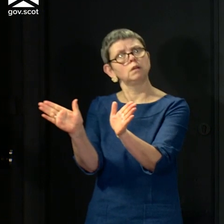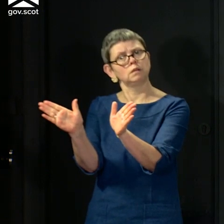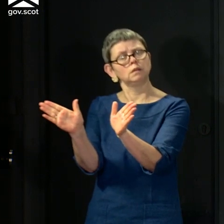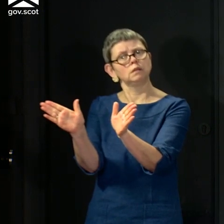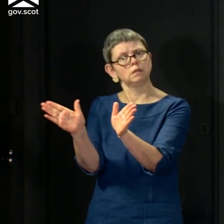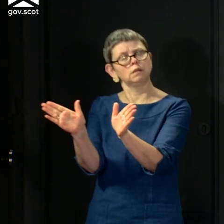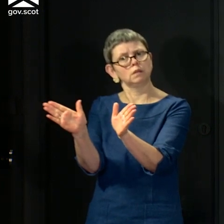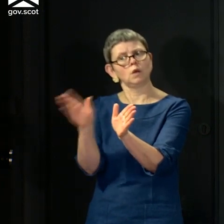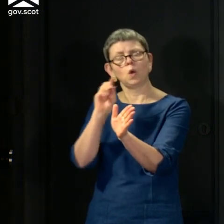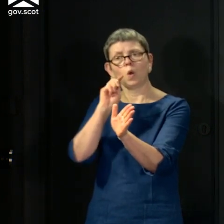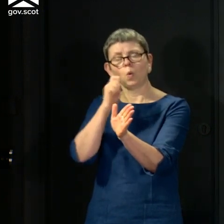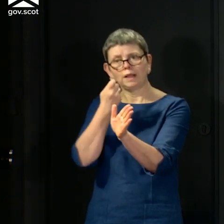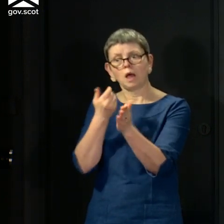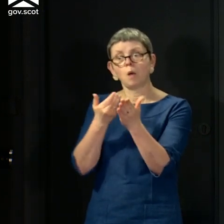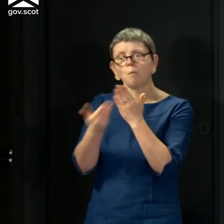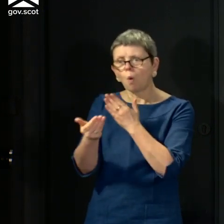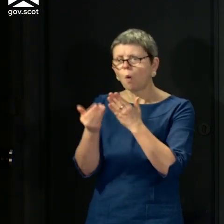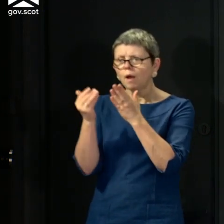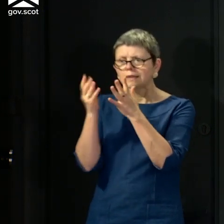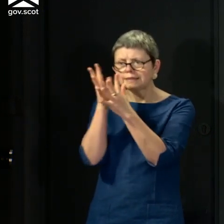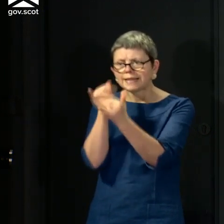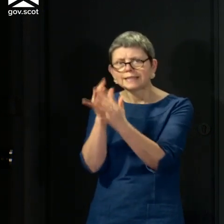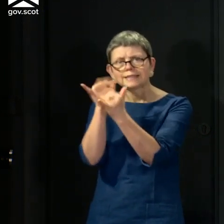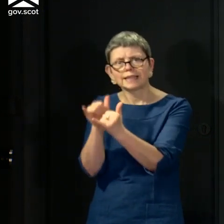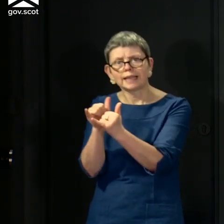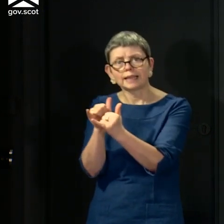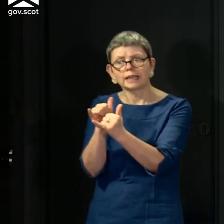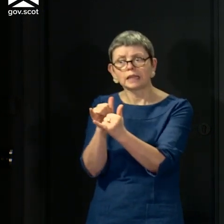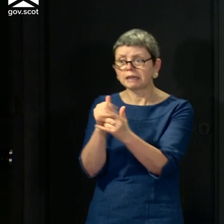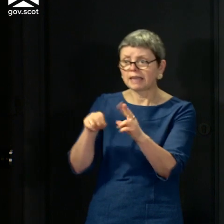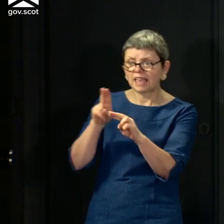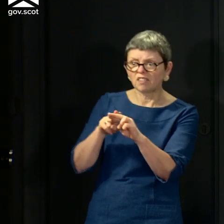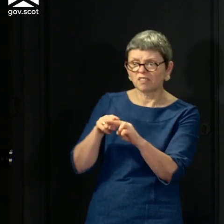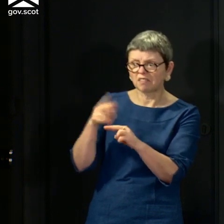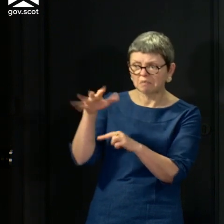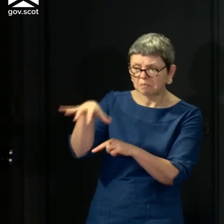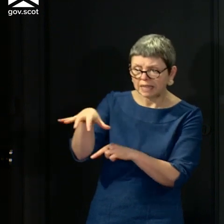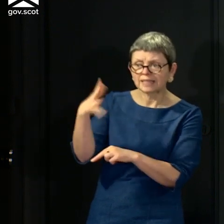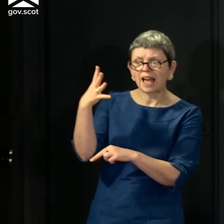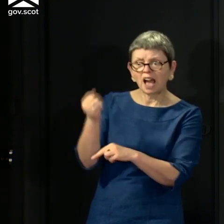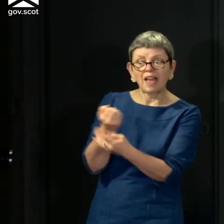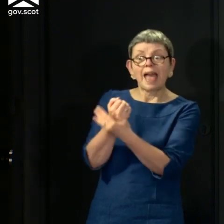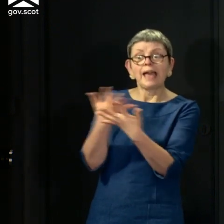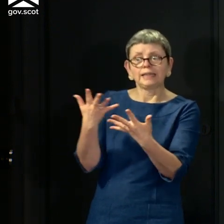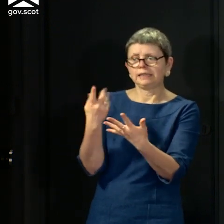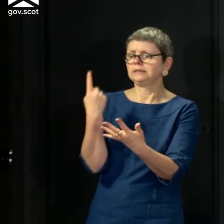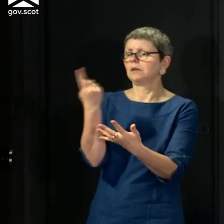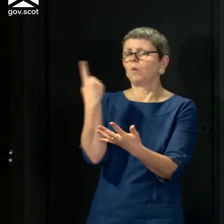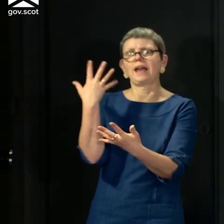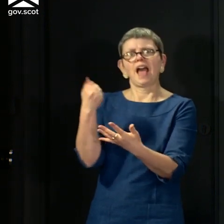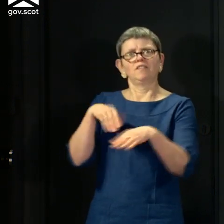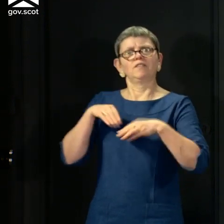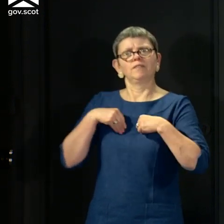intend to undertake enhanced outbreak investigation in all care homes where there are any cases of the virus,